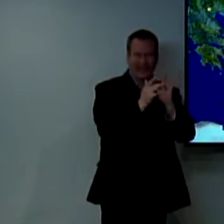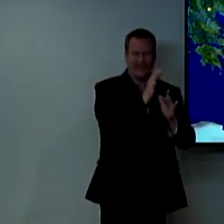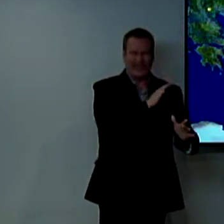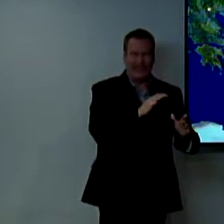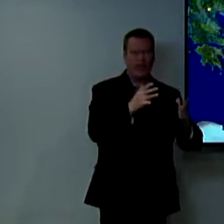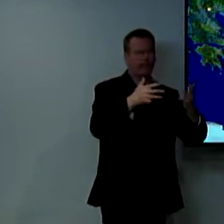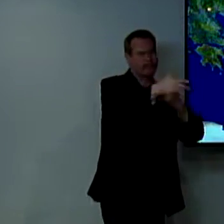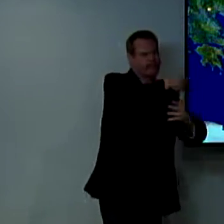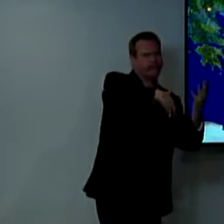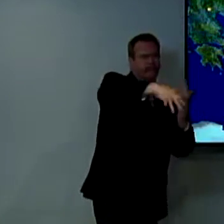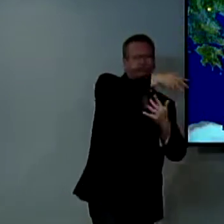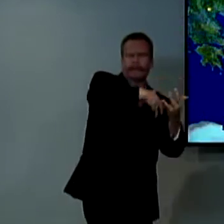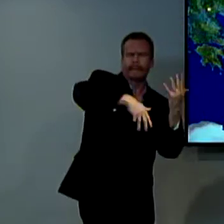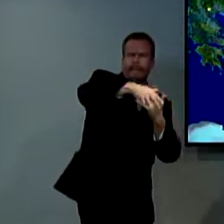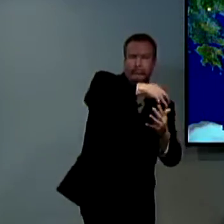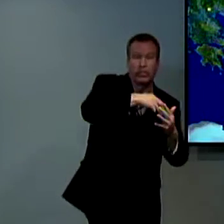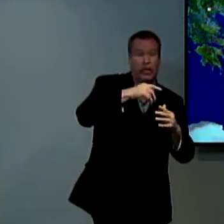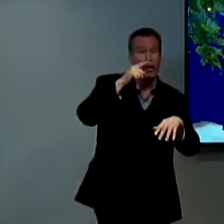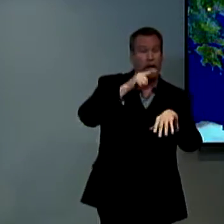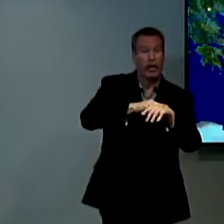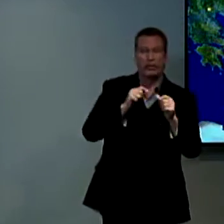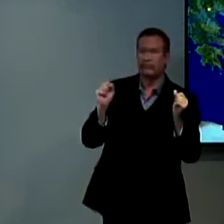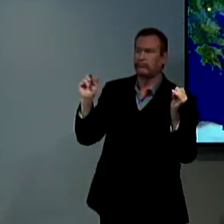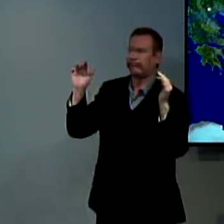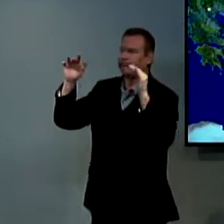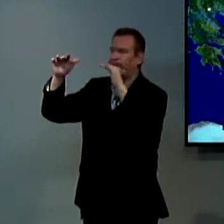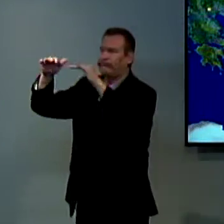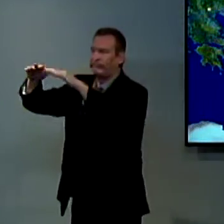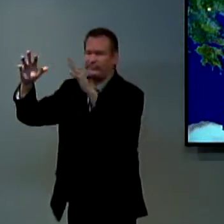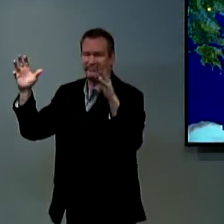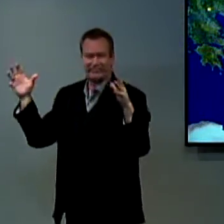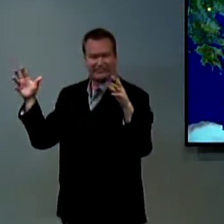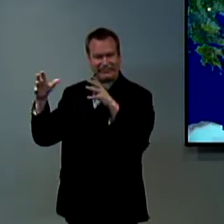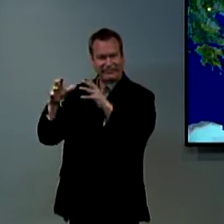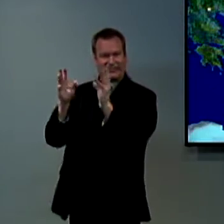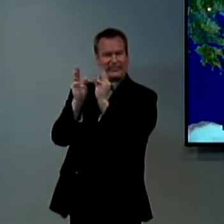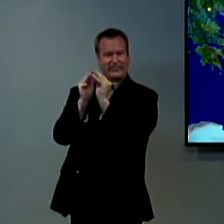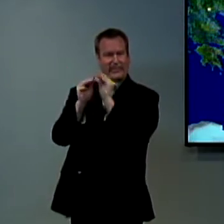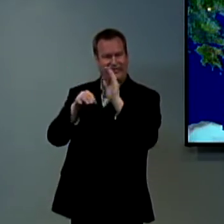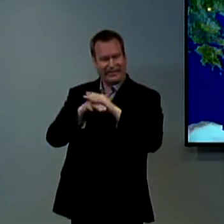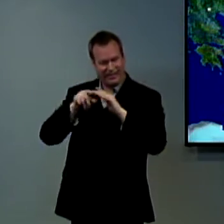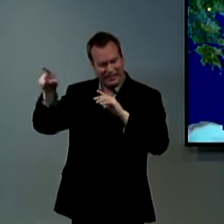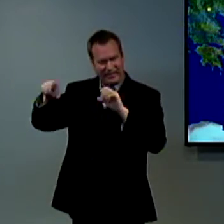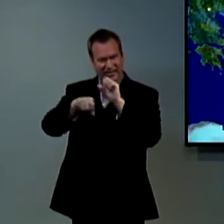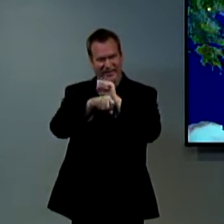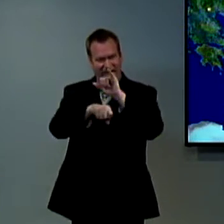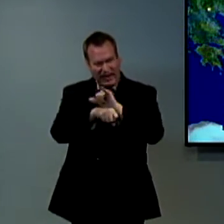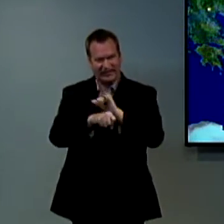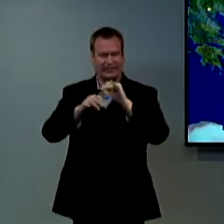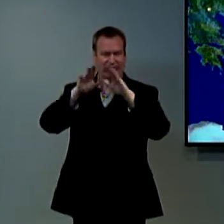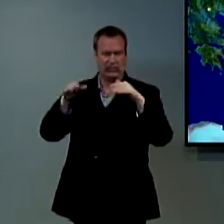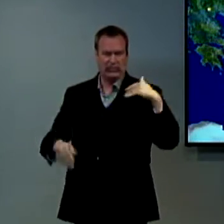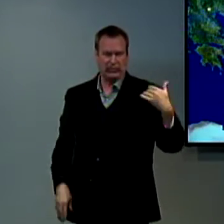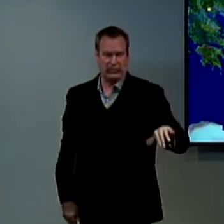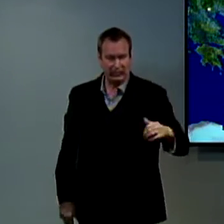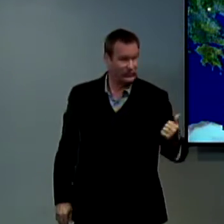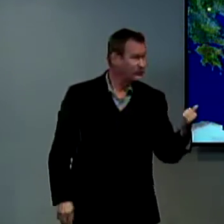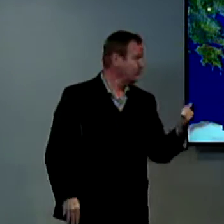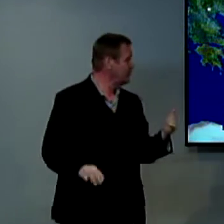that he would teach to the people and those that had become believers and then on that weekend they would all come together in the synagogues